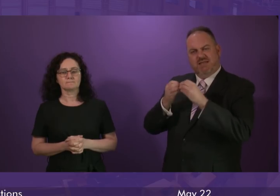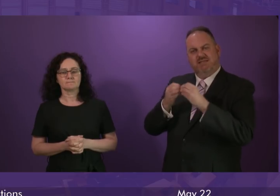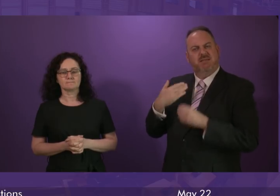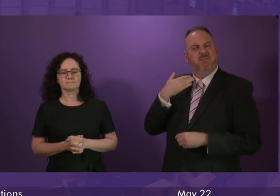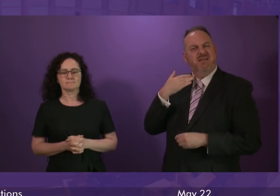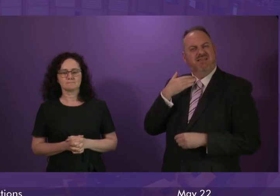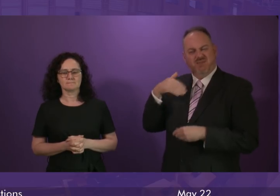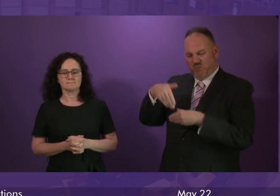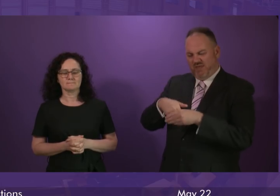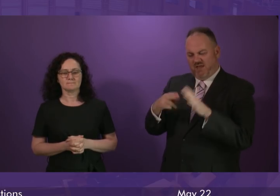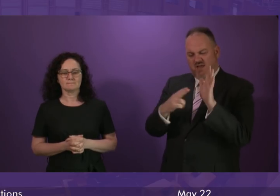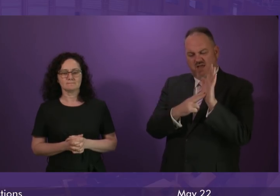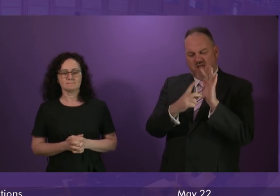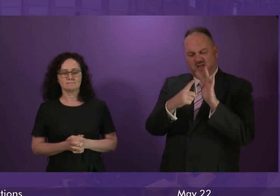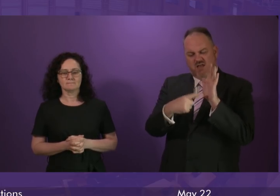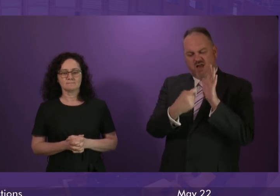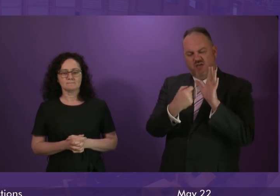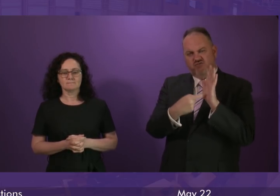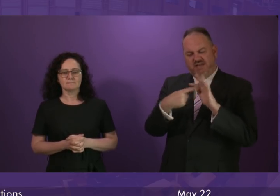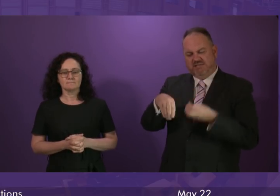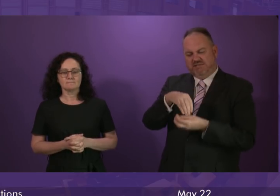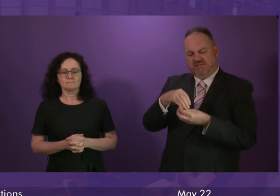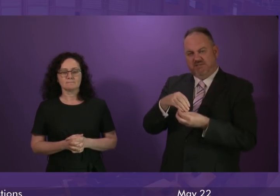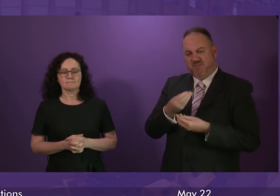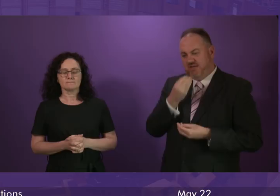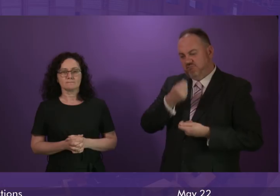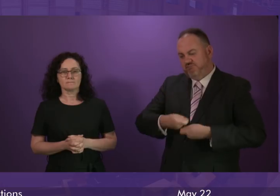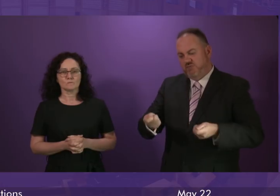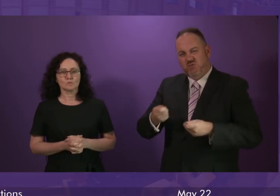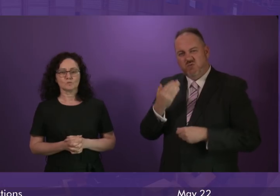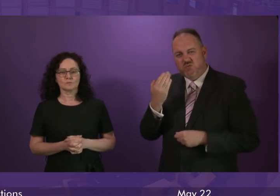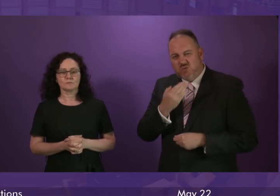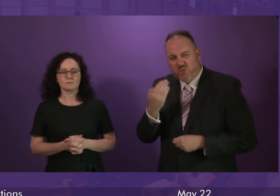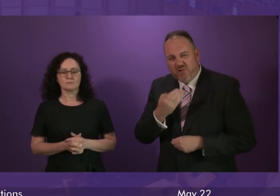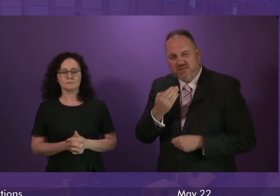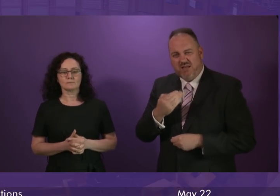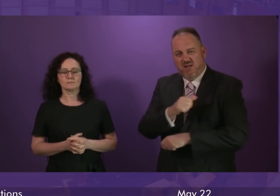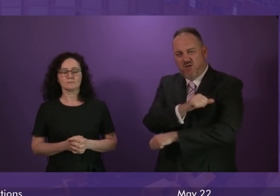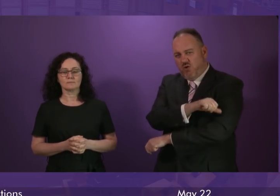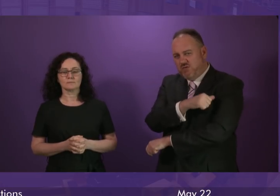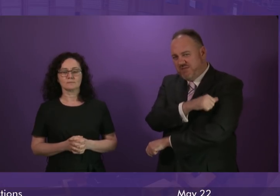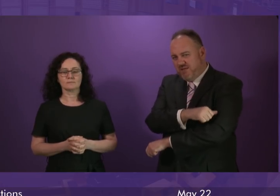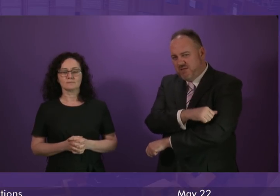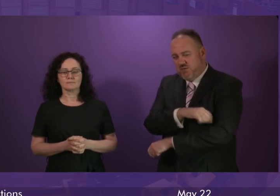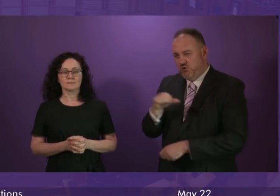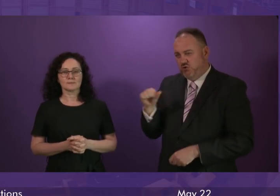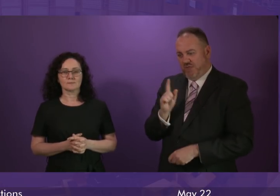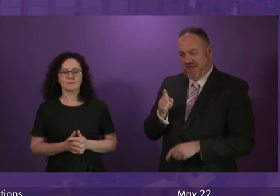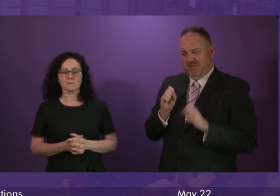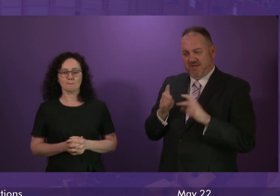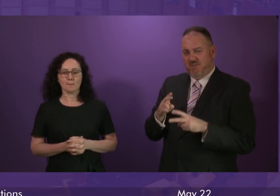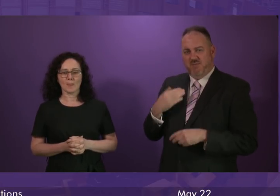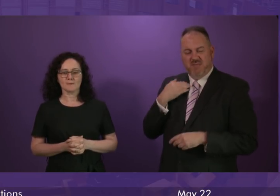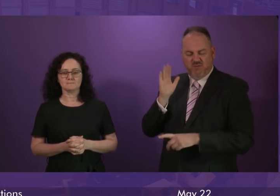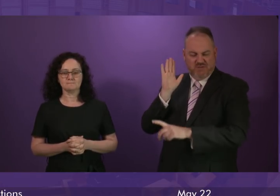being served in schools and hospitals. Does the First Minister agree that nitrile meats should be or should no longer be served